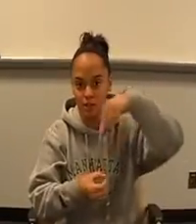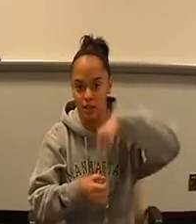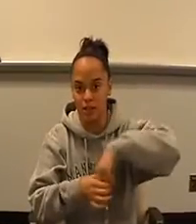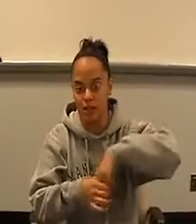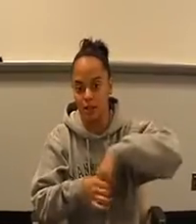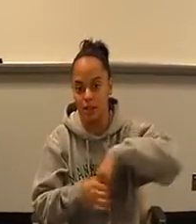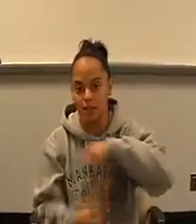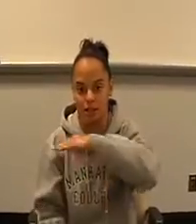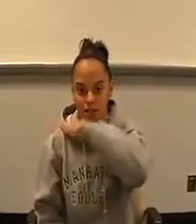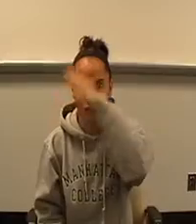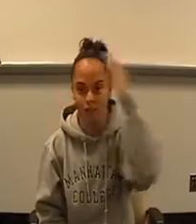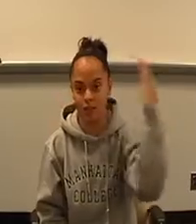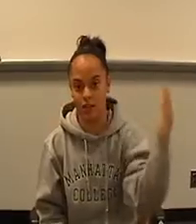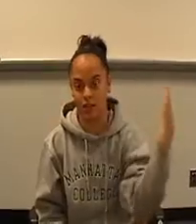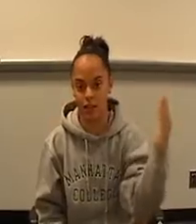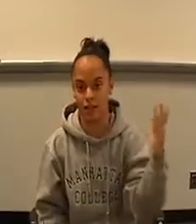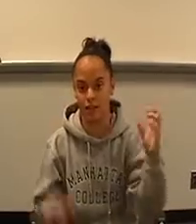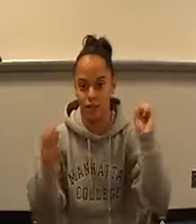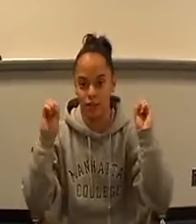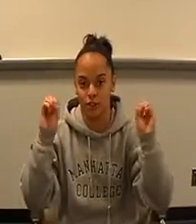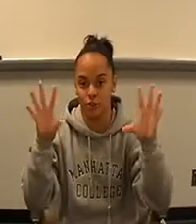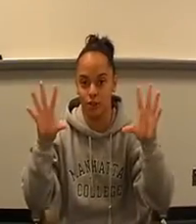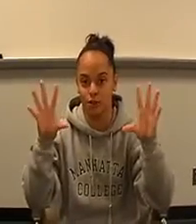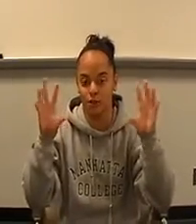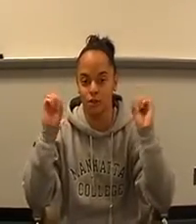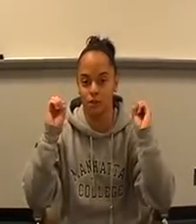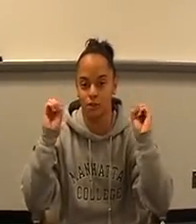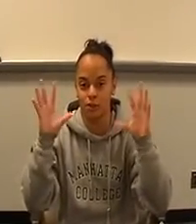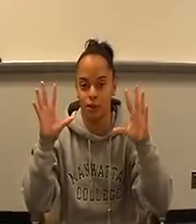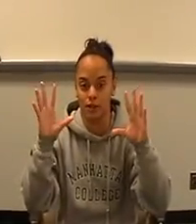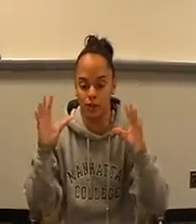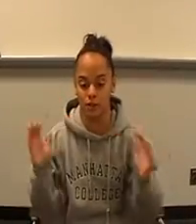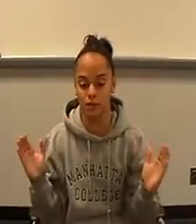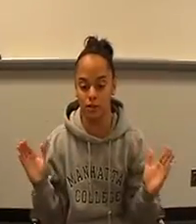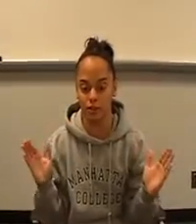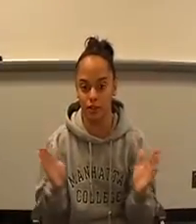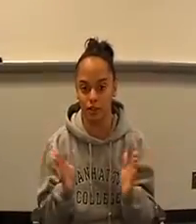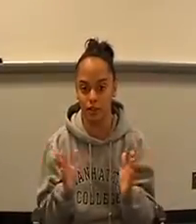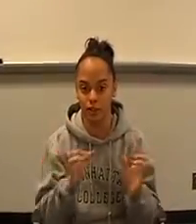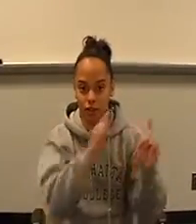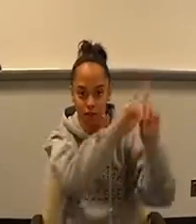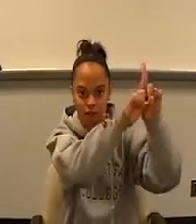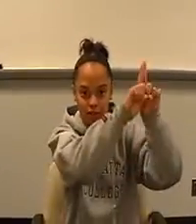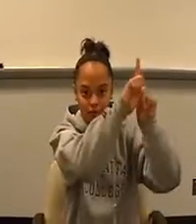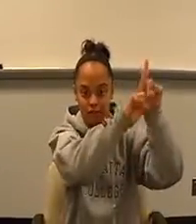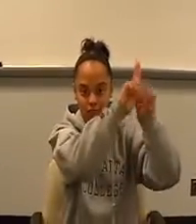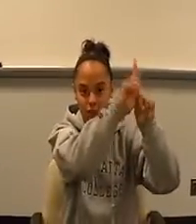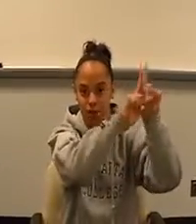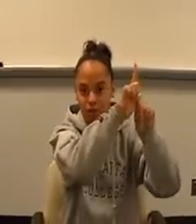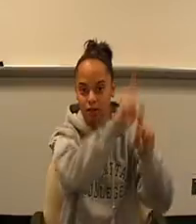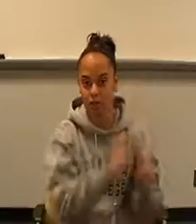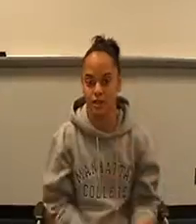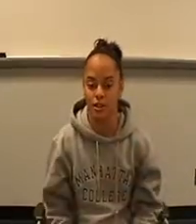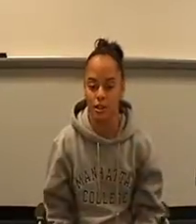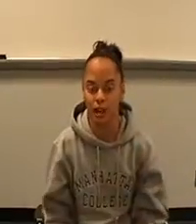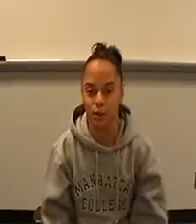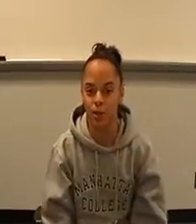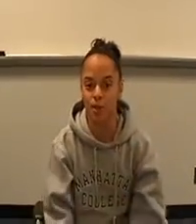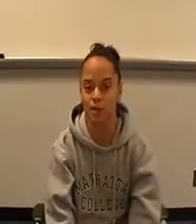in the sky. Twinkle twinkle little star. Now we're going to